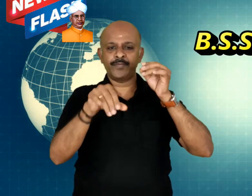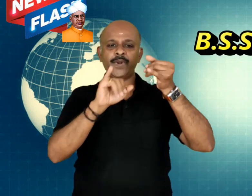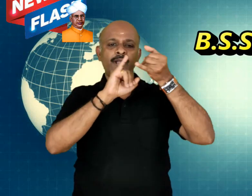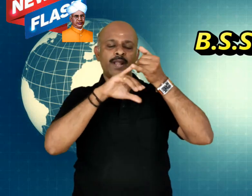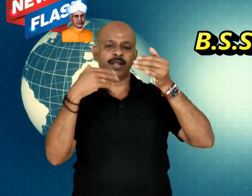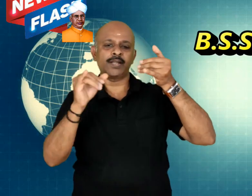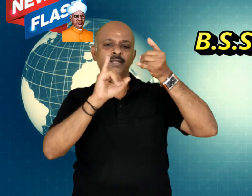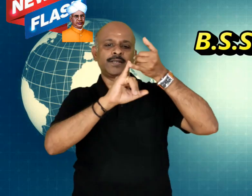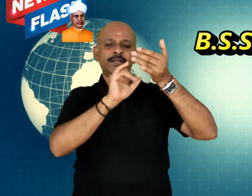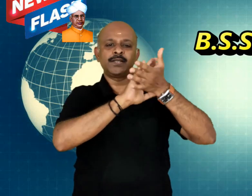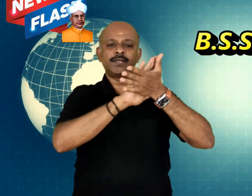.S. Shashi Kumar,